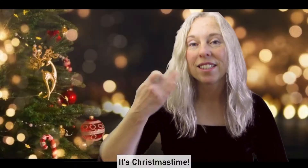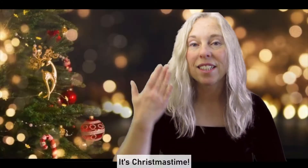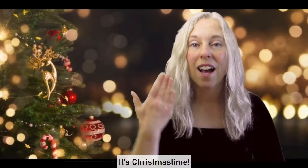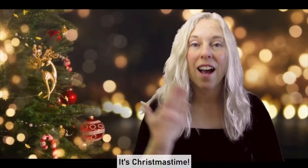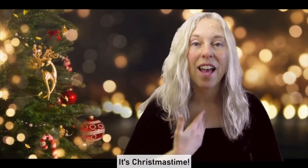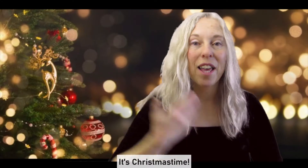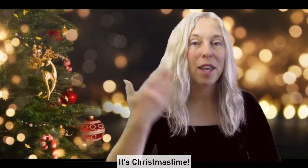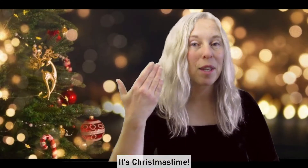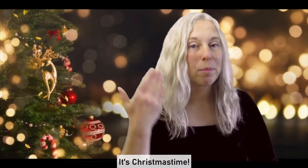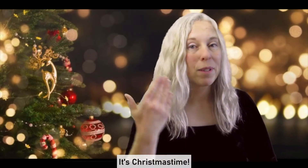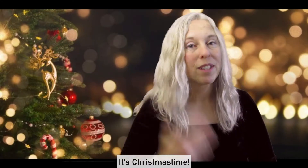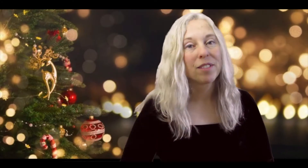time